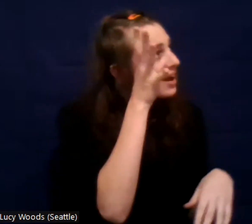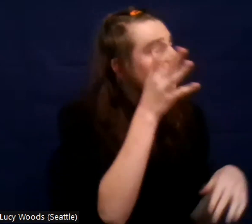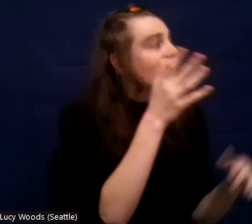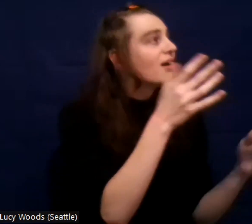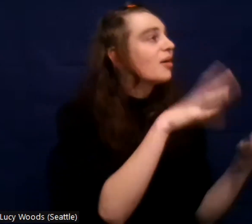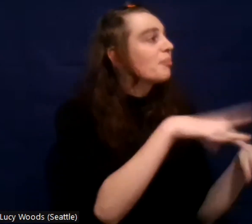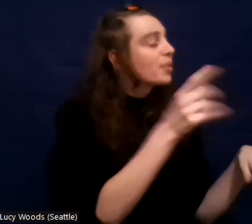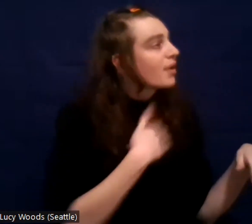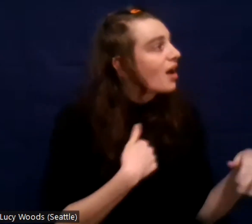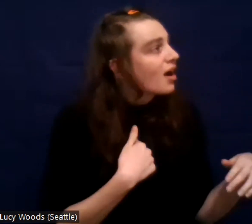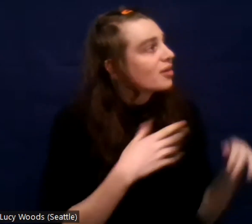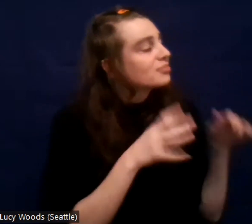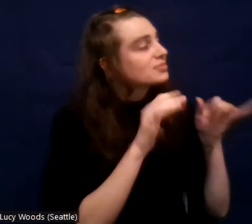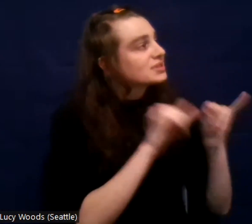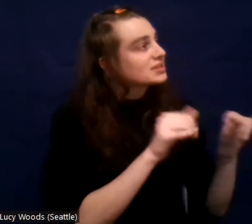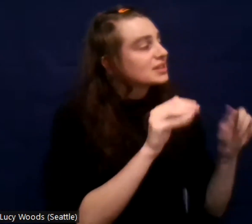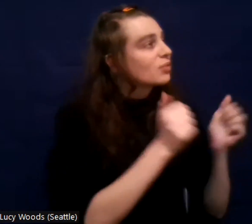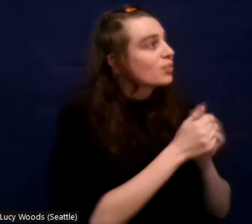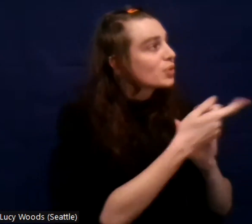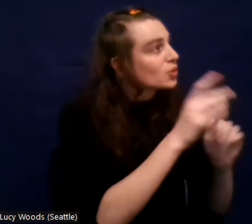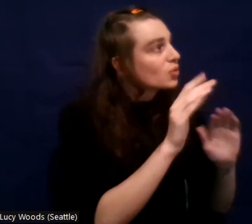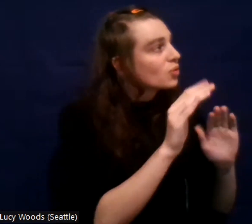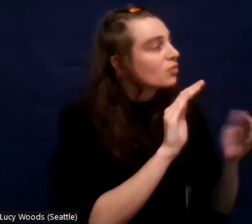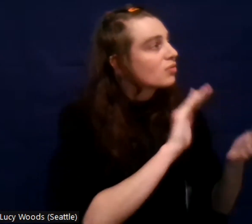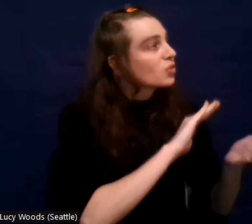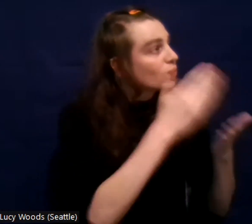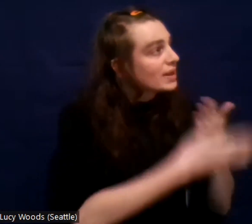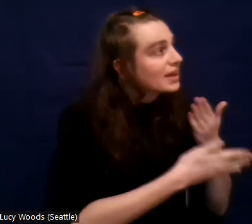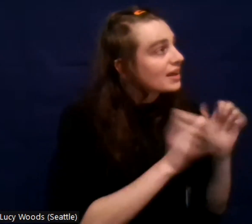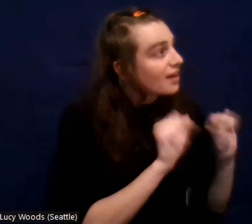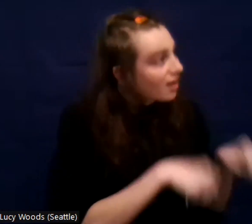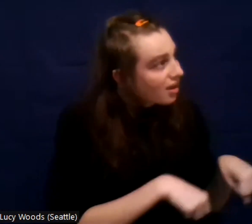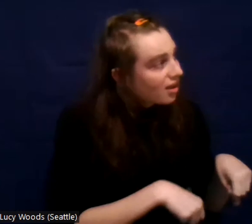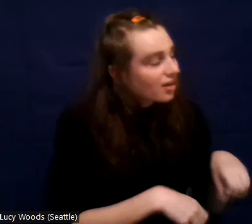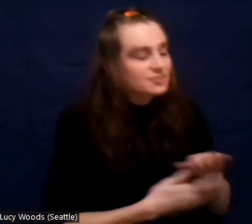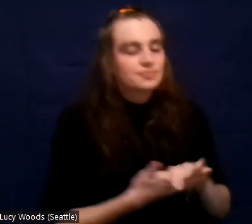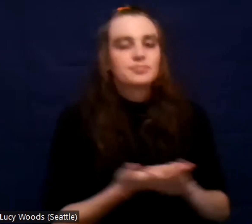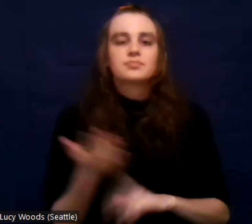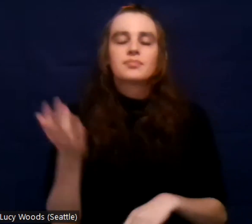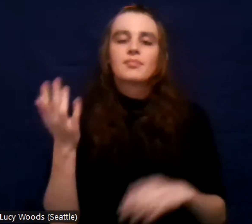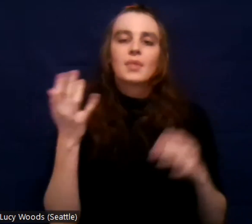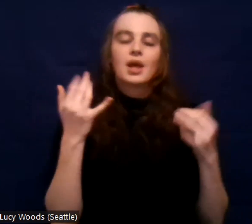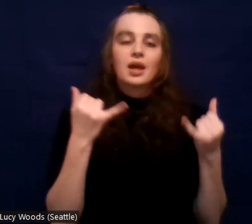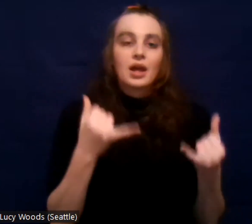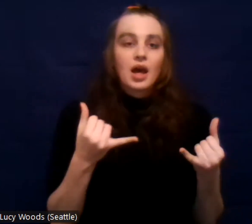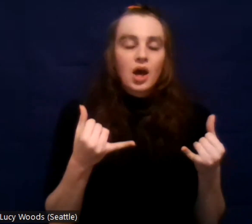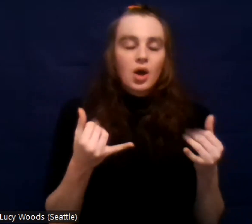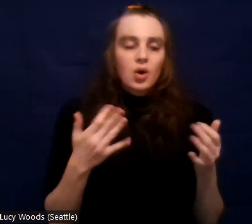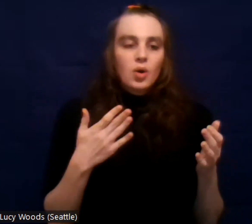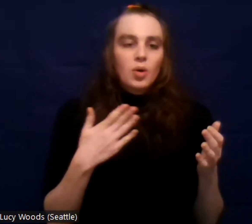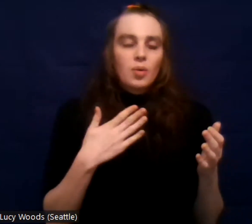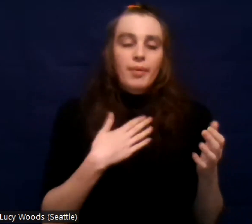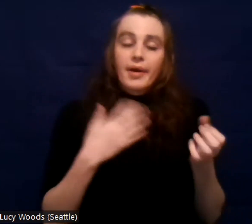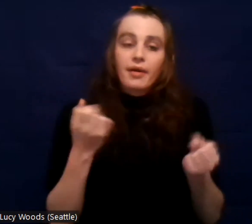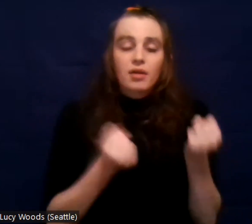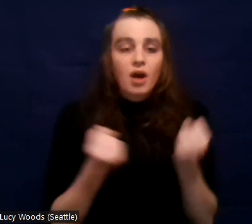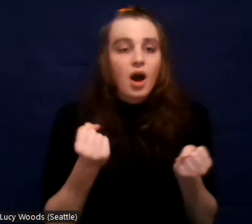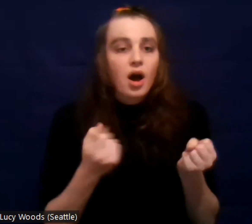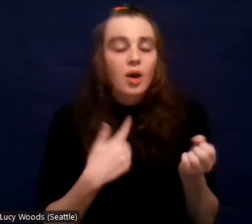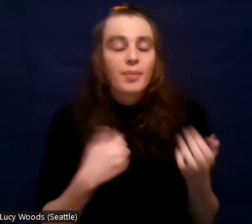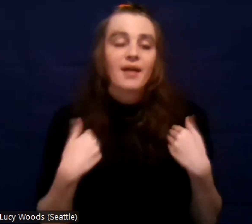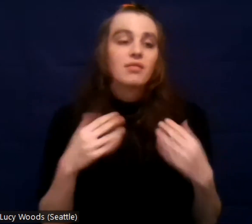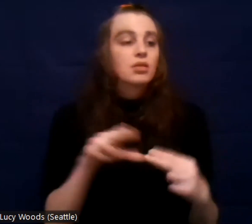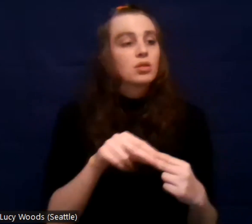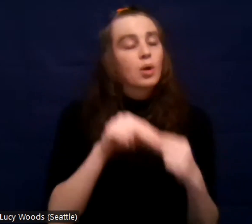I financed my very first vehicle ever in my life. Um, I'm repairing my credit score. I